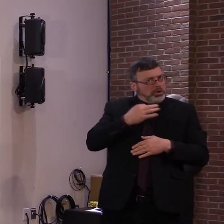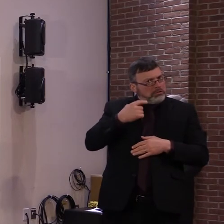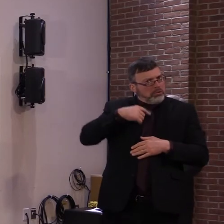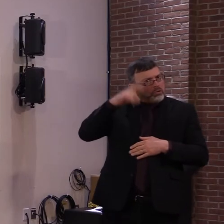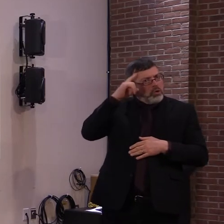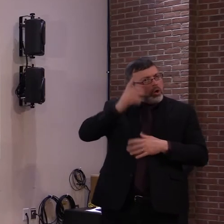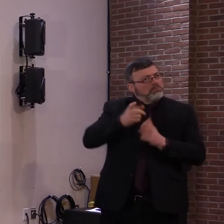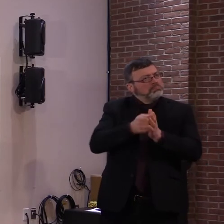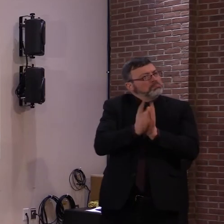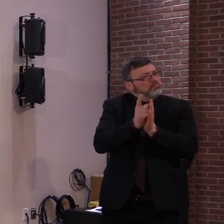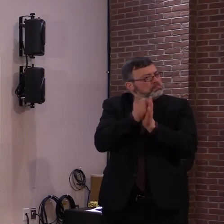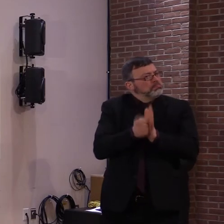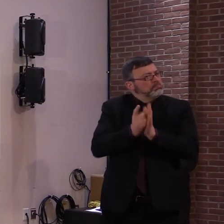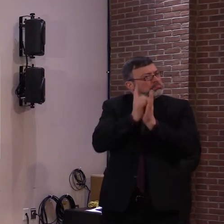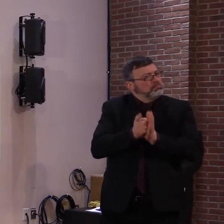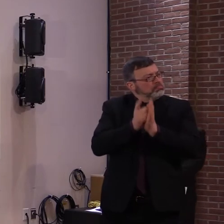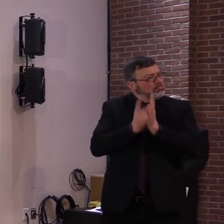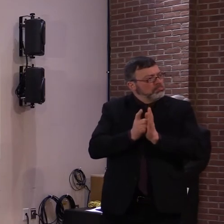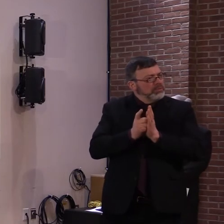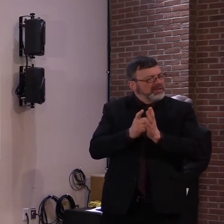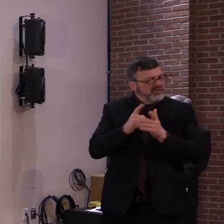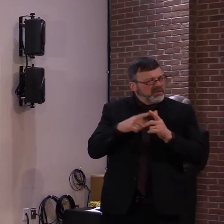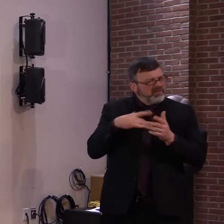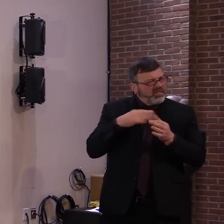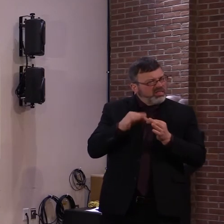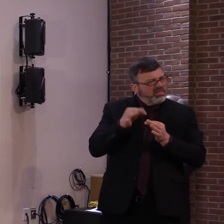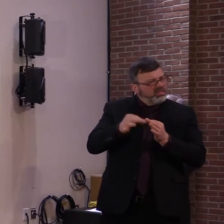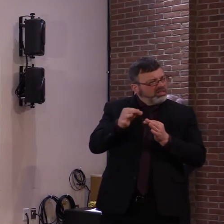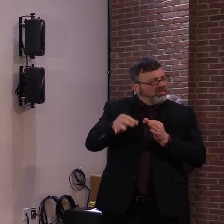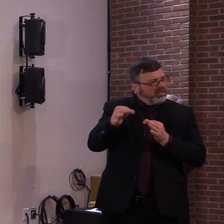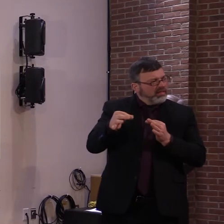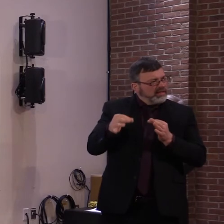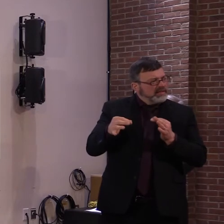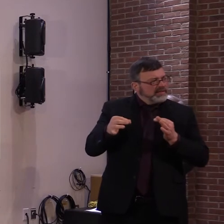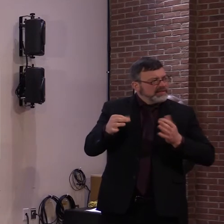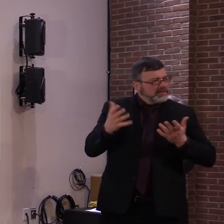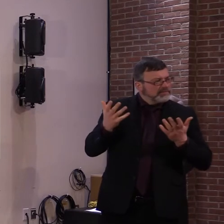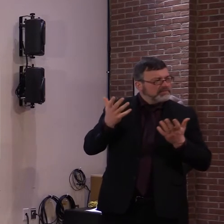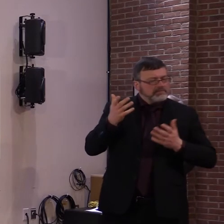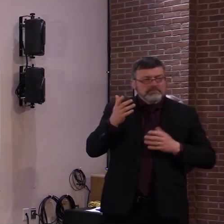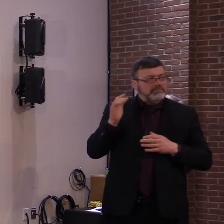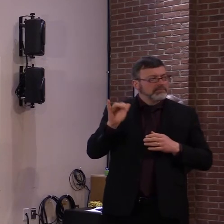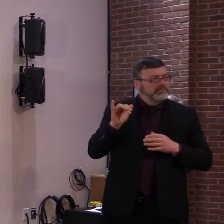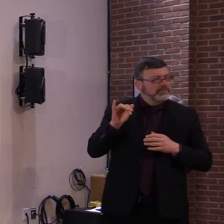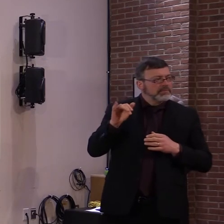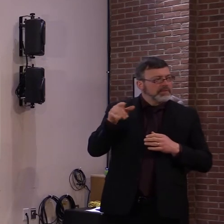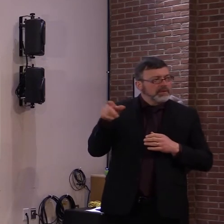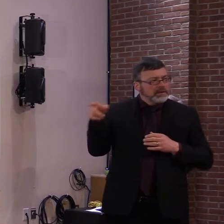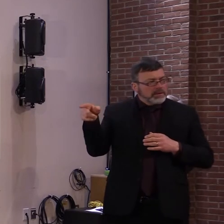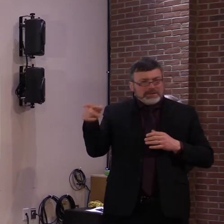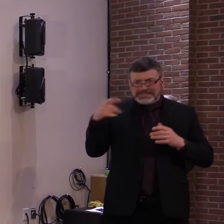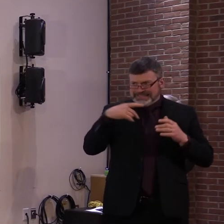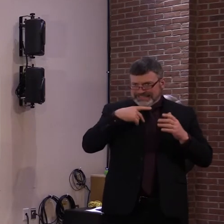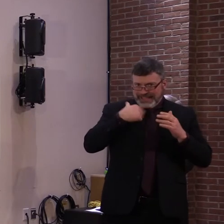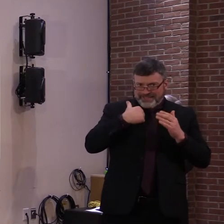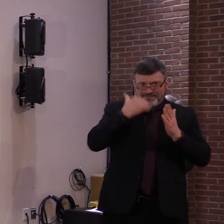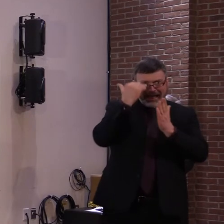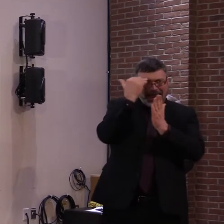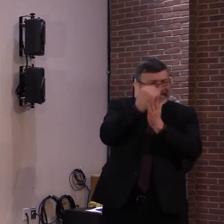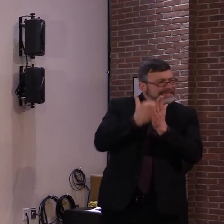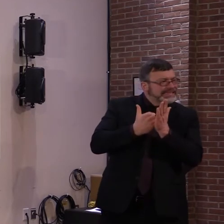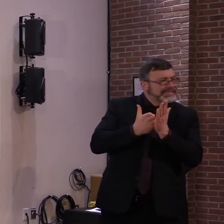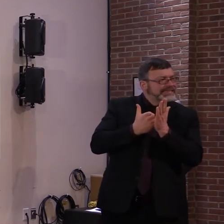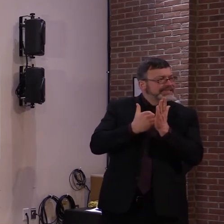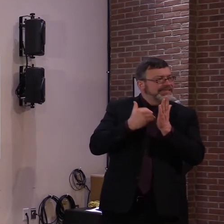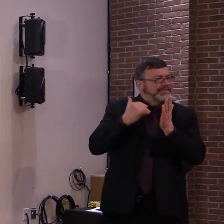haven't been prompt. Do you get a list yourself, uh, ever? Have you seen any lists at any point, uh, or do they just